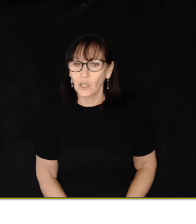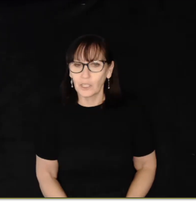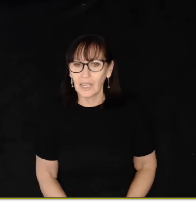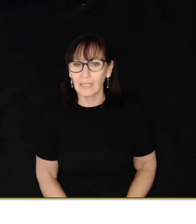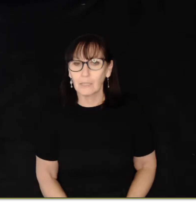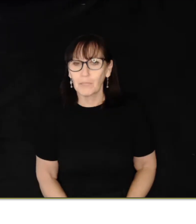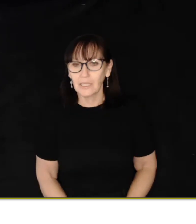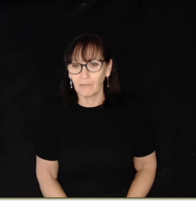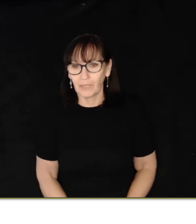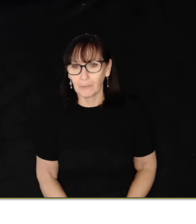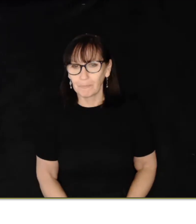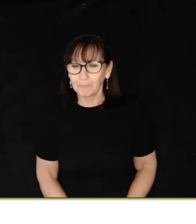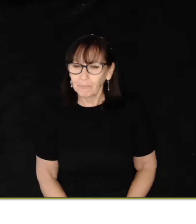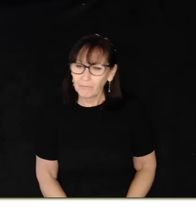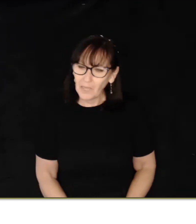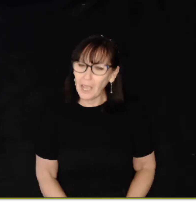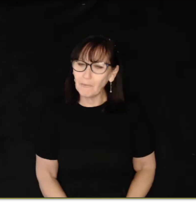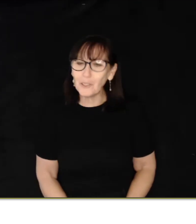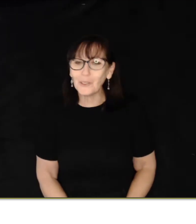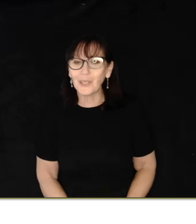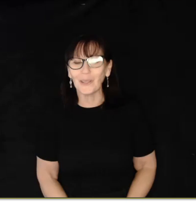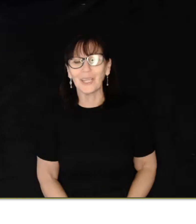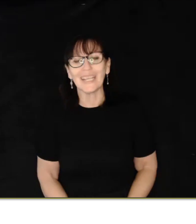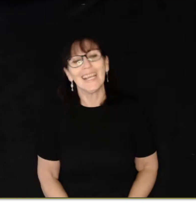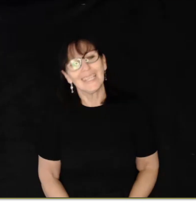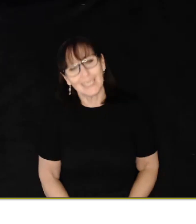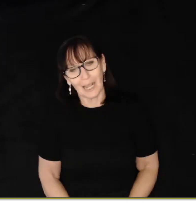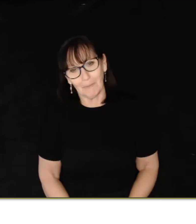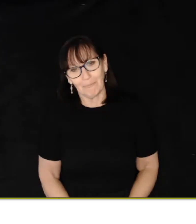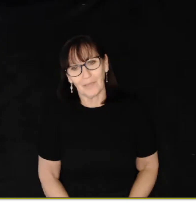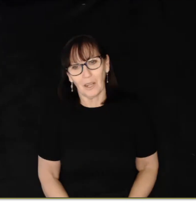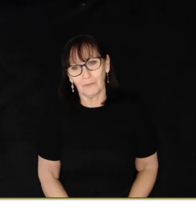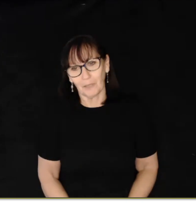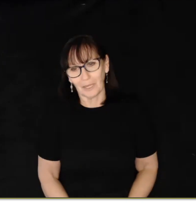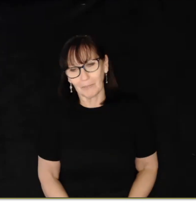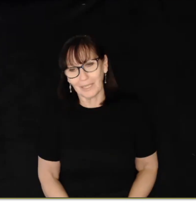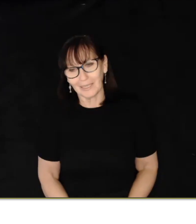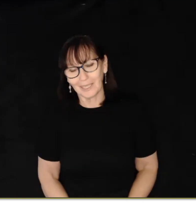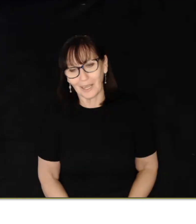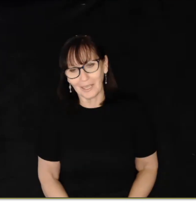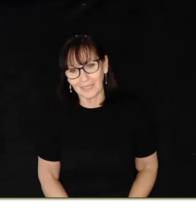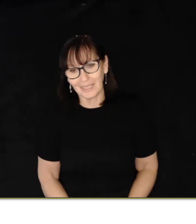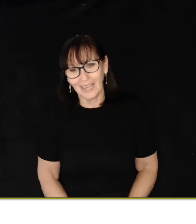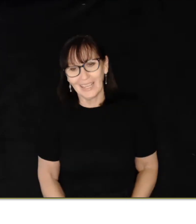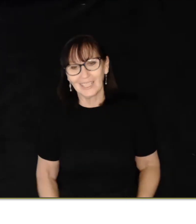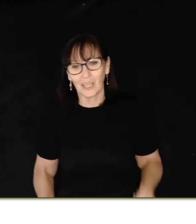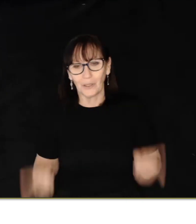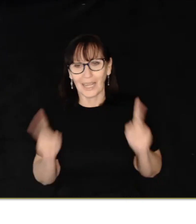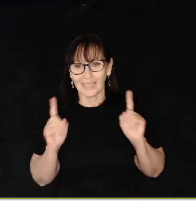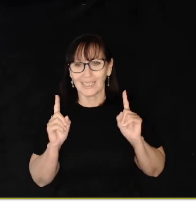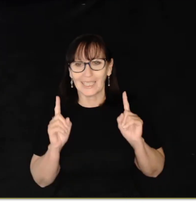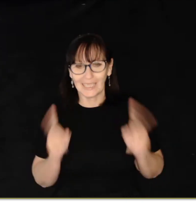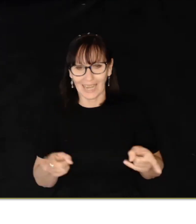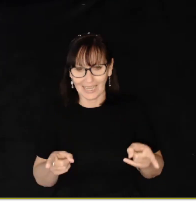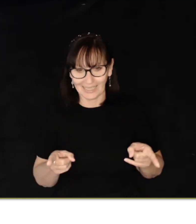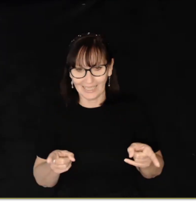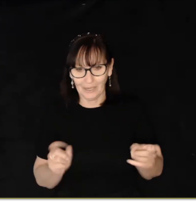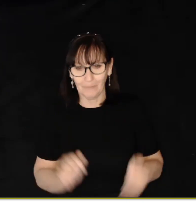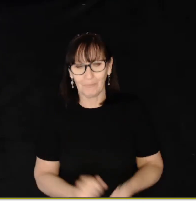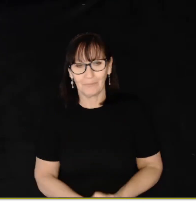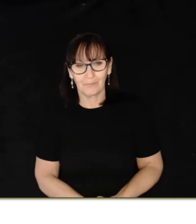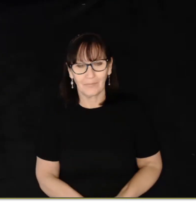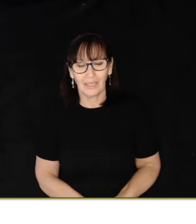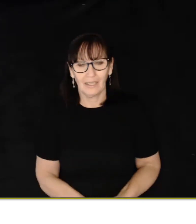is contest specific. I've used only some of the recommended signs. So let's start.